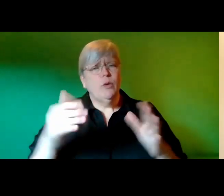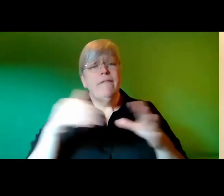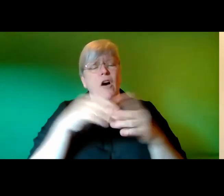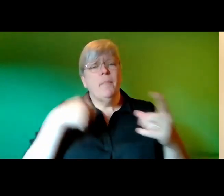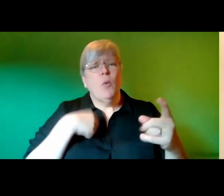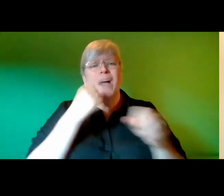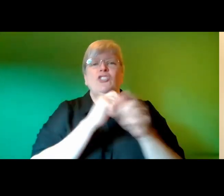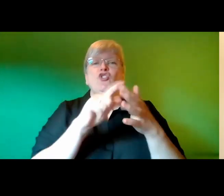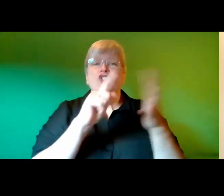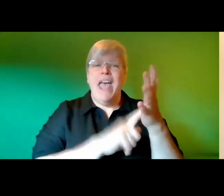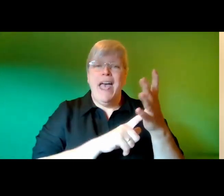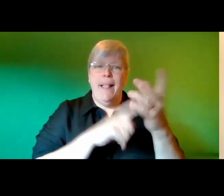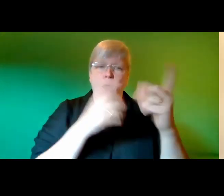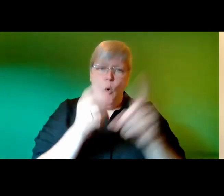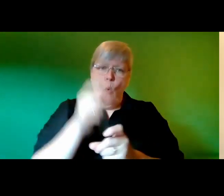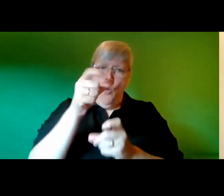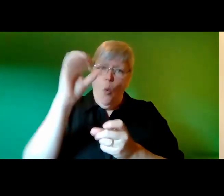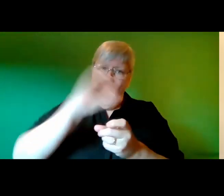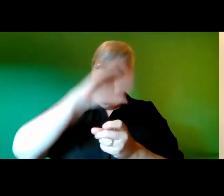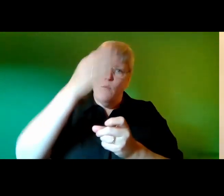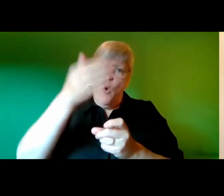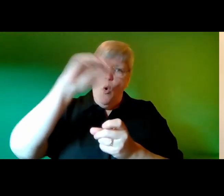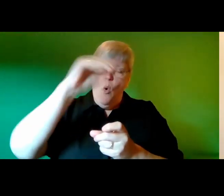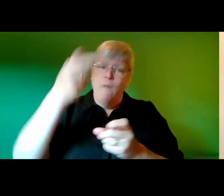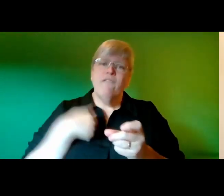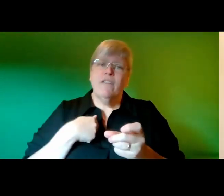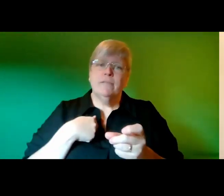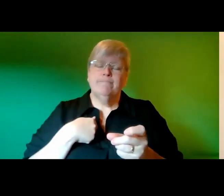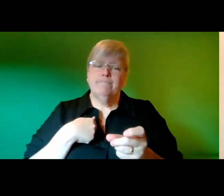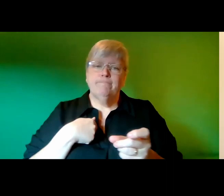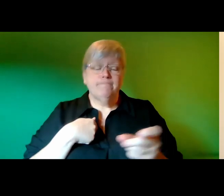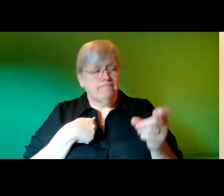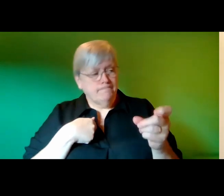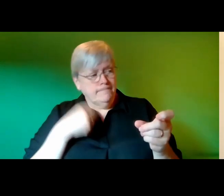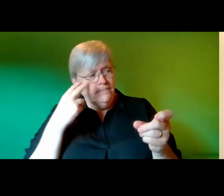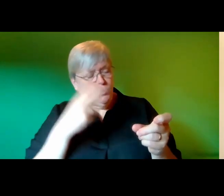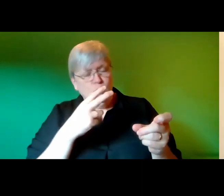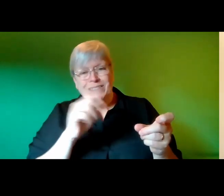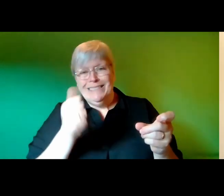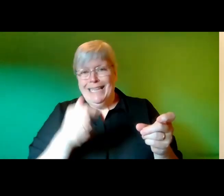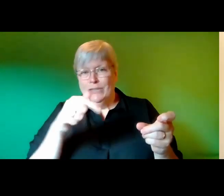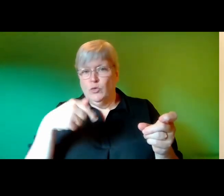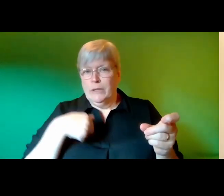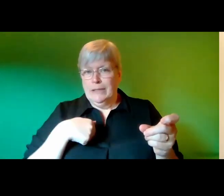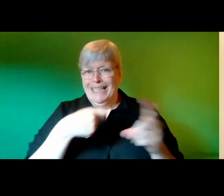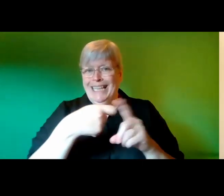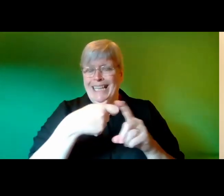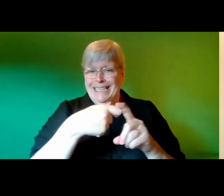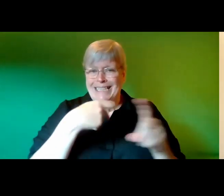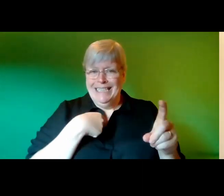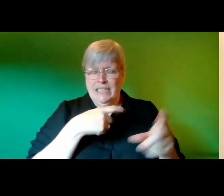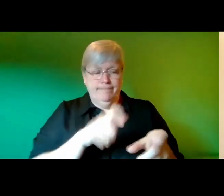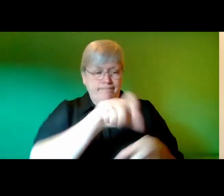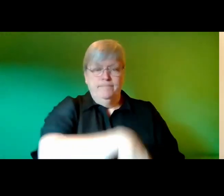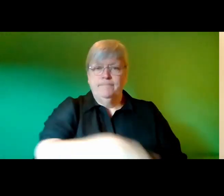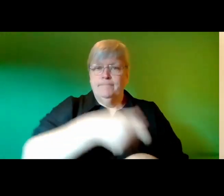gel on this probe the doctor walks over to the machine stood directly next to katie and takes the probe from